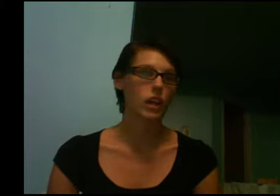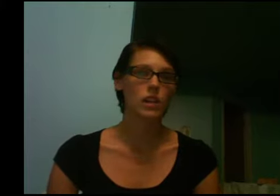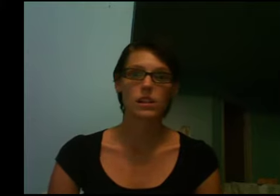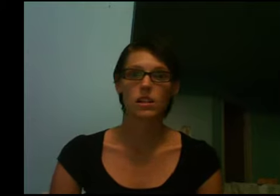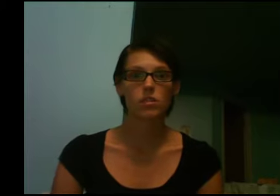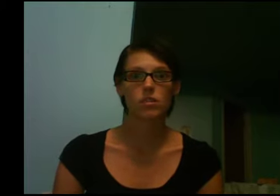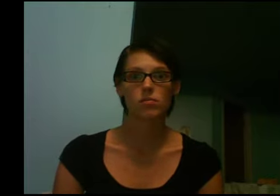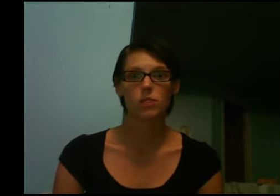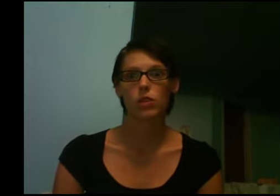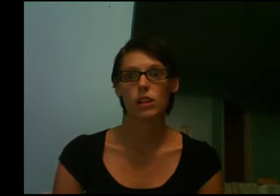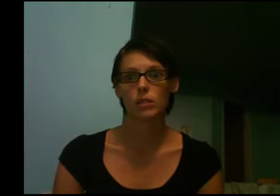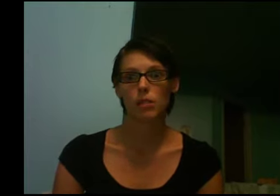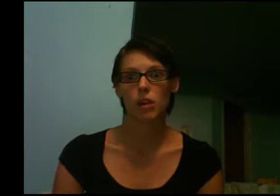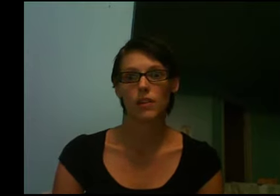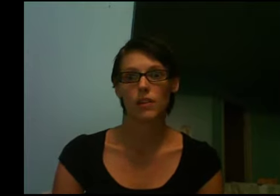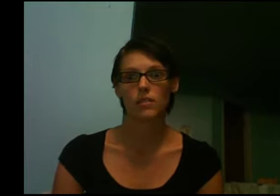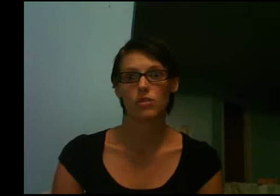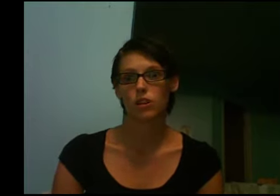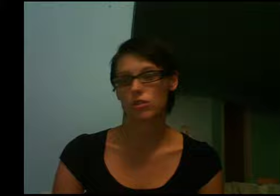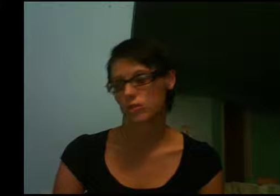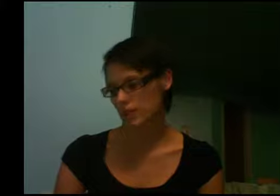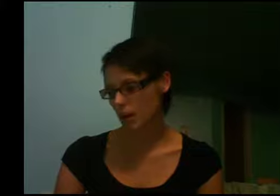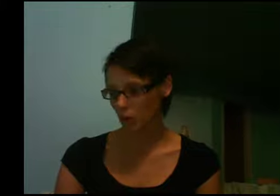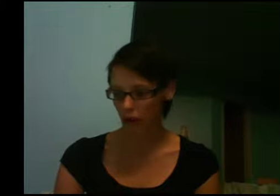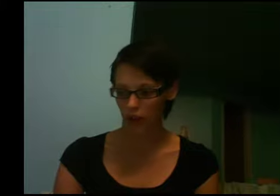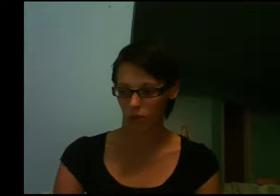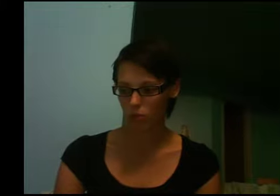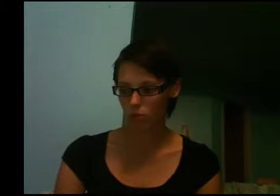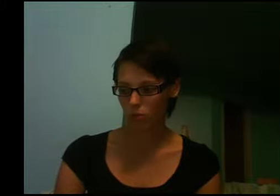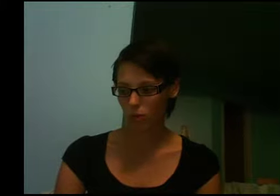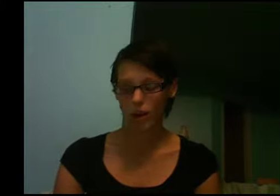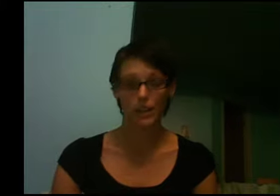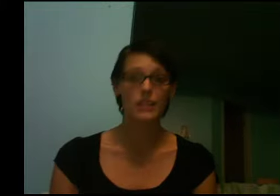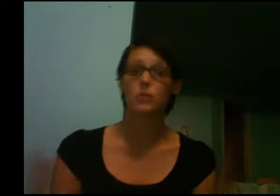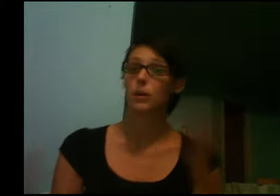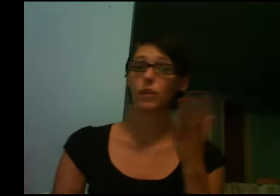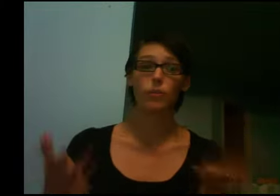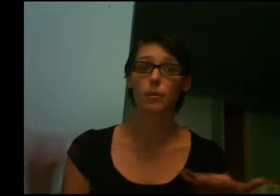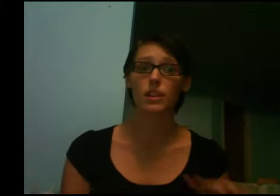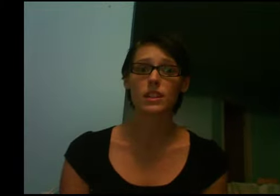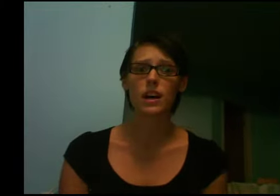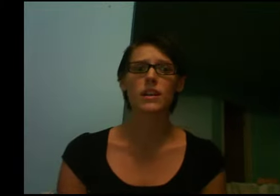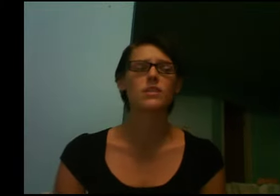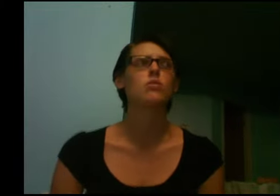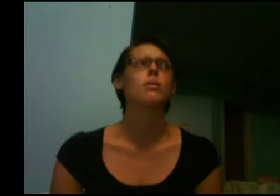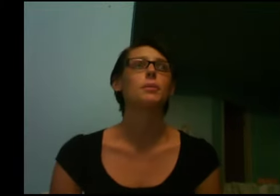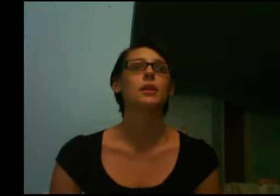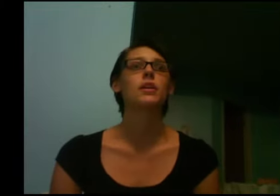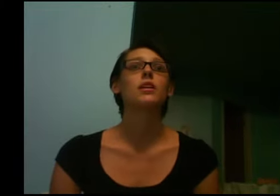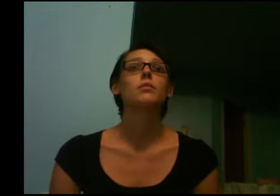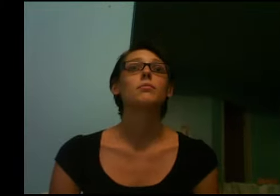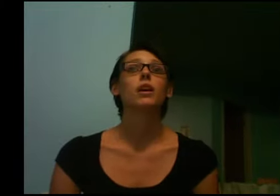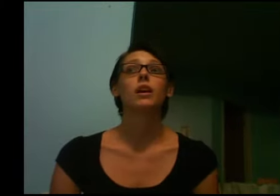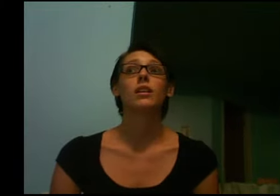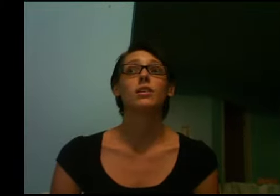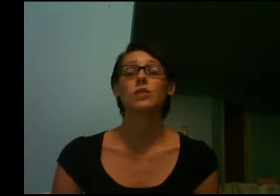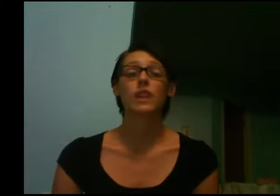any details you need about why the structure is that way, or an easy way to remember the signs, or maybe, it's only